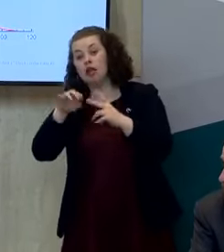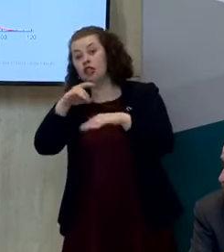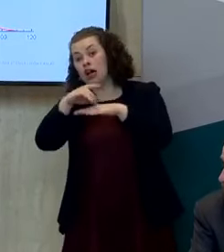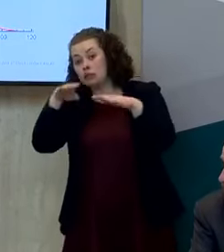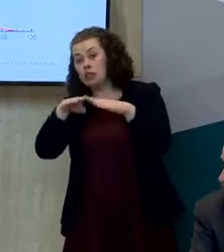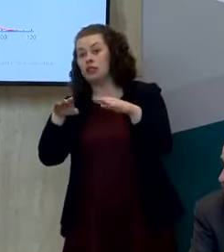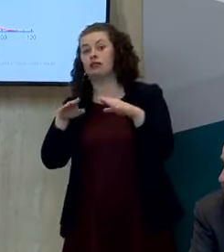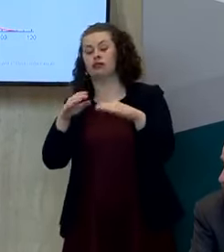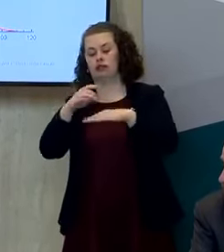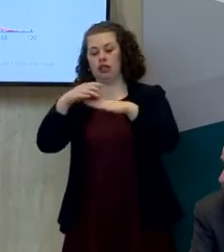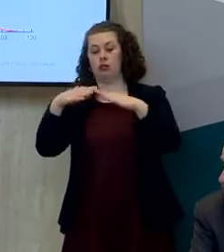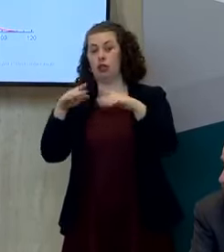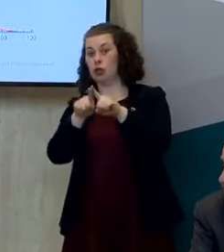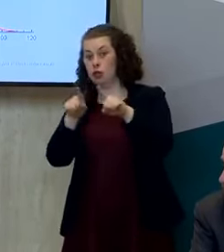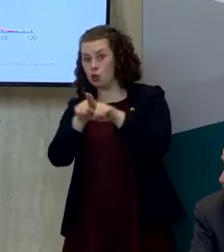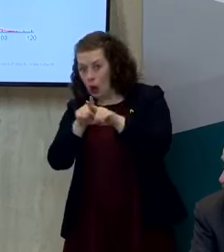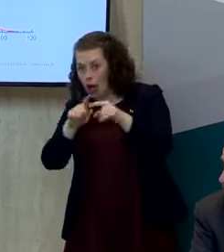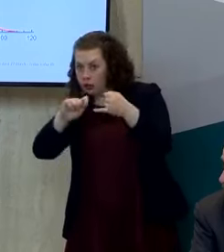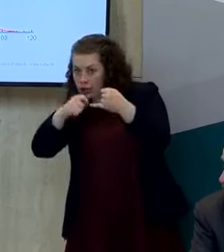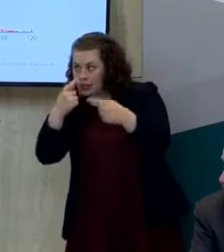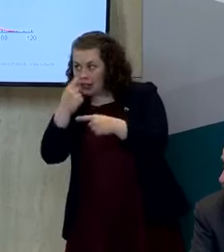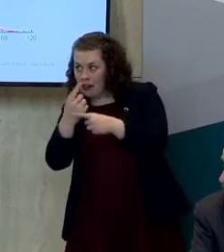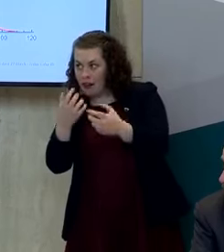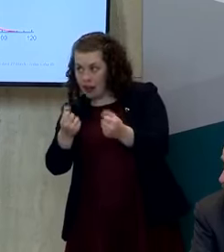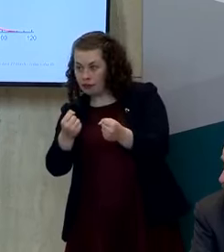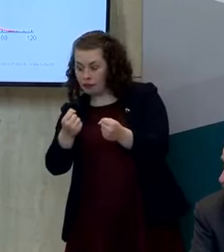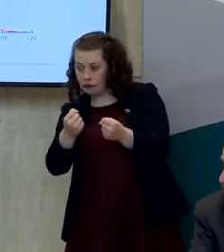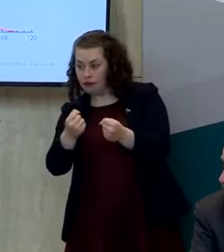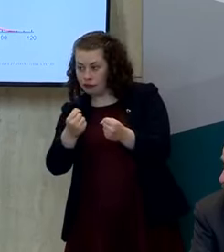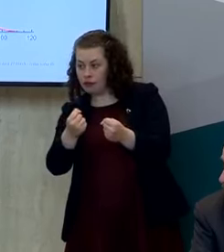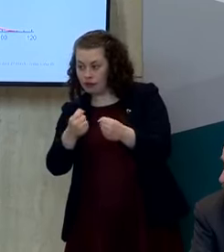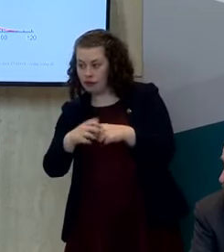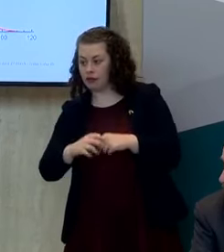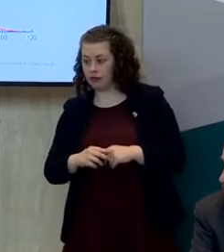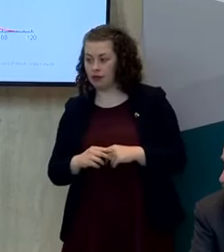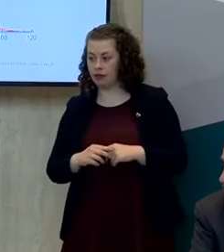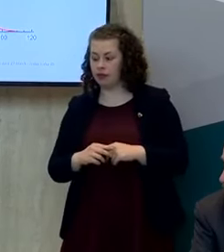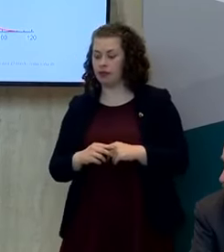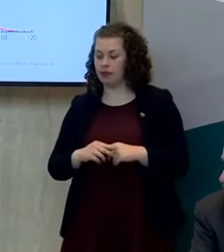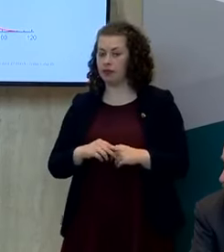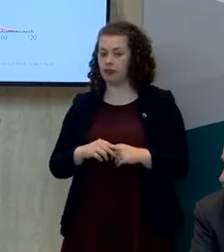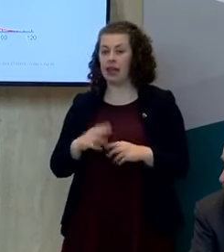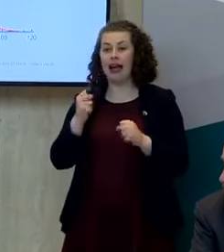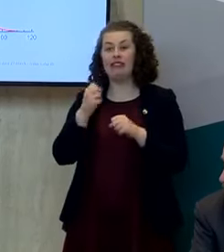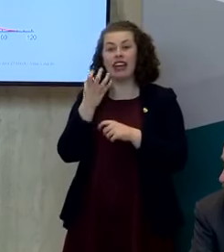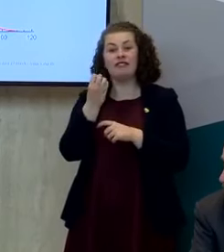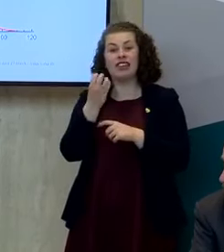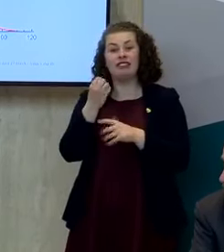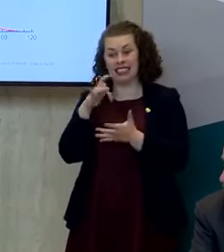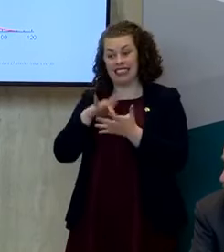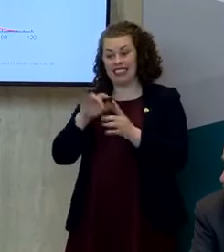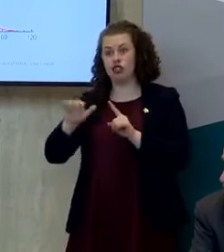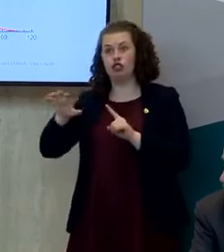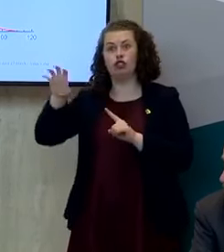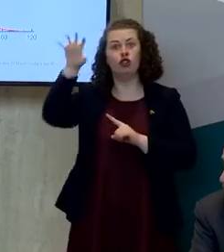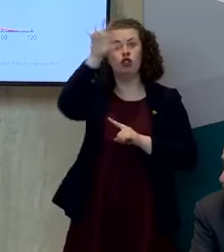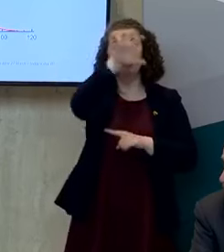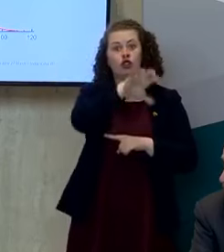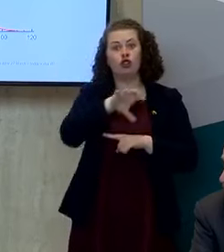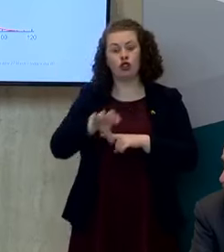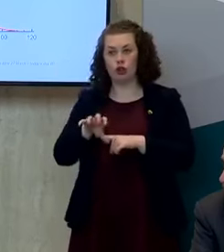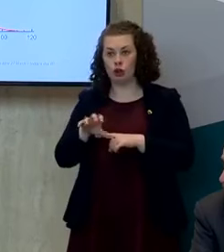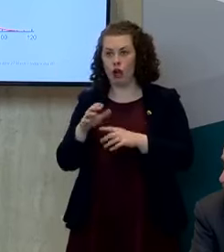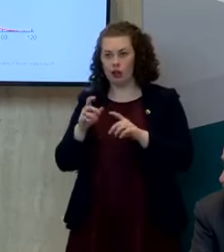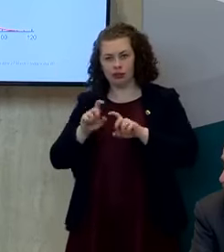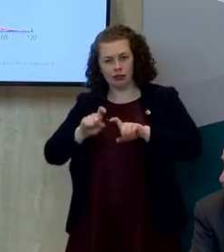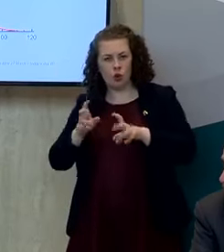the hospital the block as we had wasn't at the testing level in parker keeve or the other nearly 50 centers the block was in the reagent for the lab which we're working